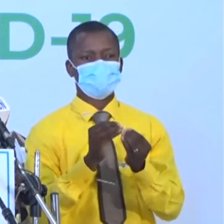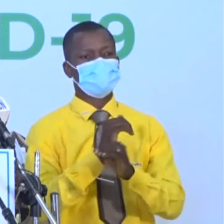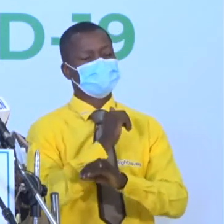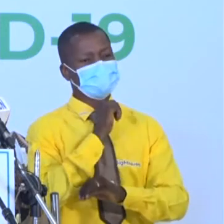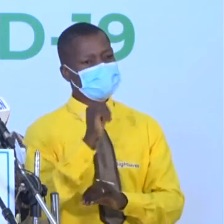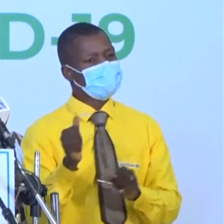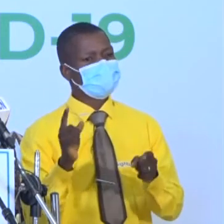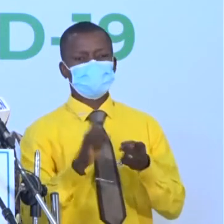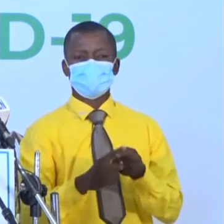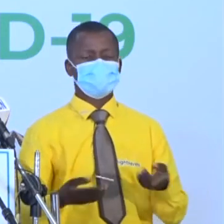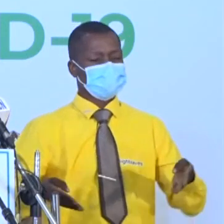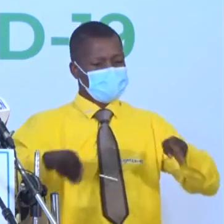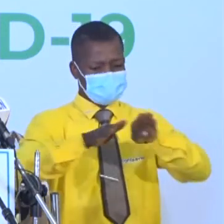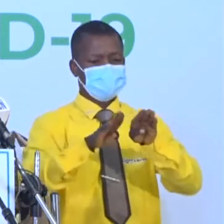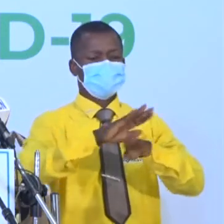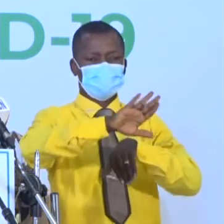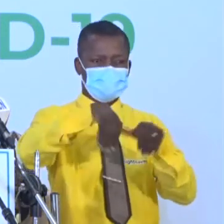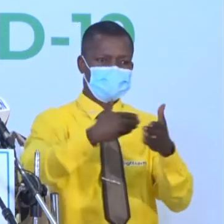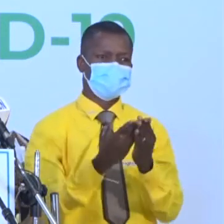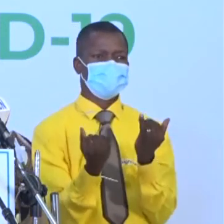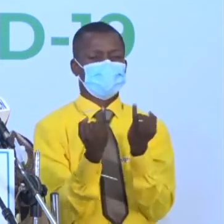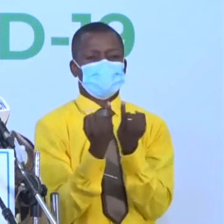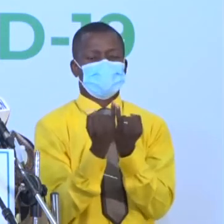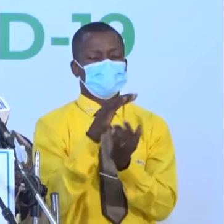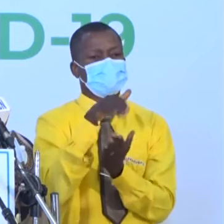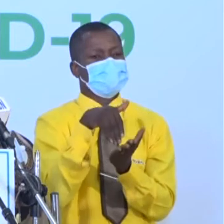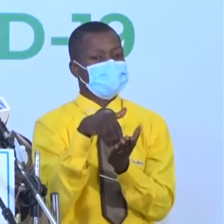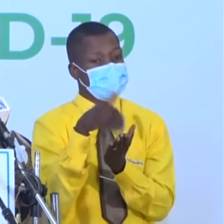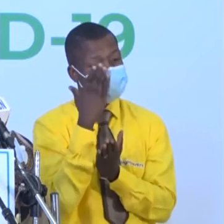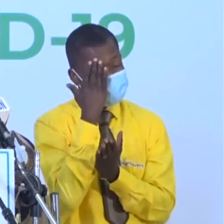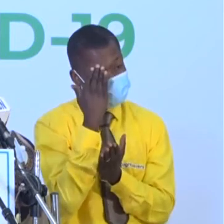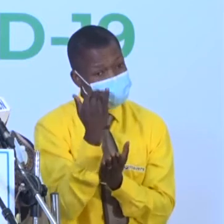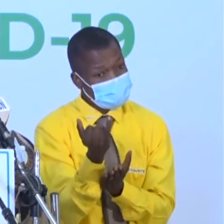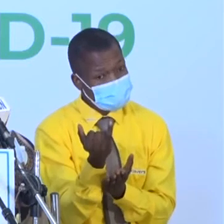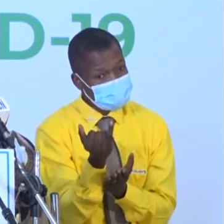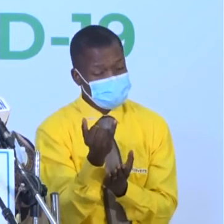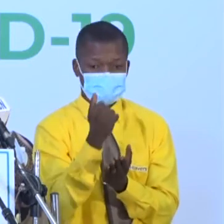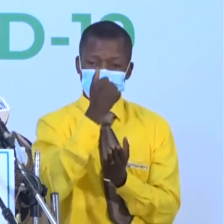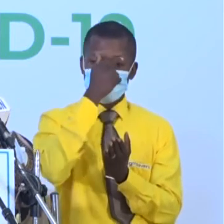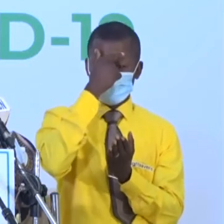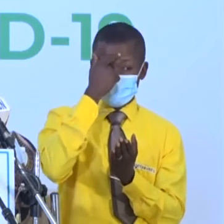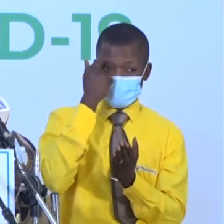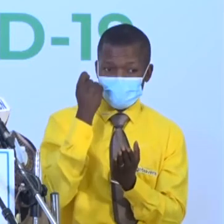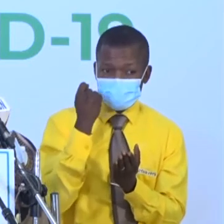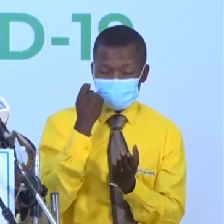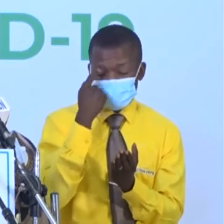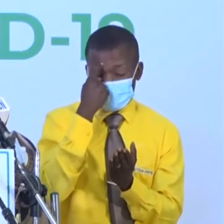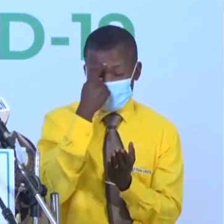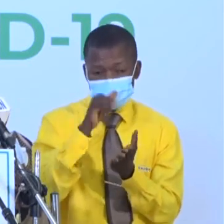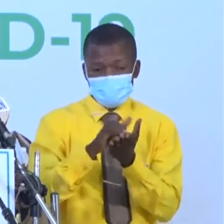close all isolation centers due to consistent lack of patients,